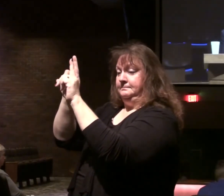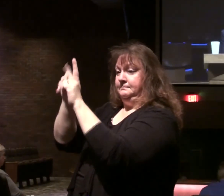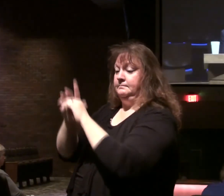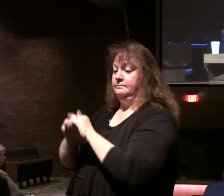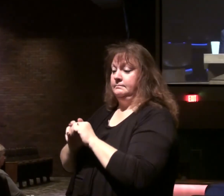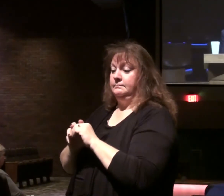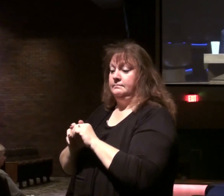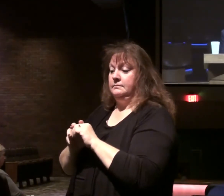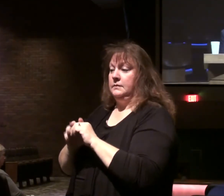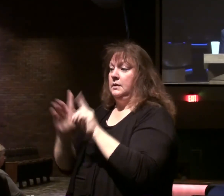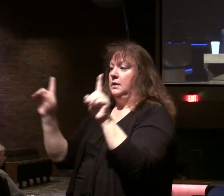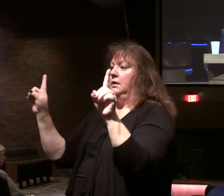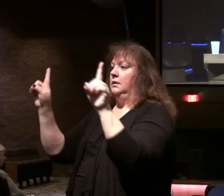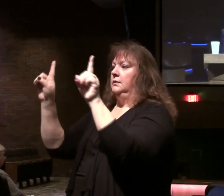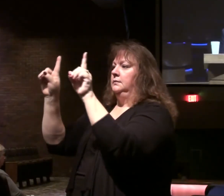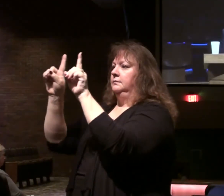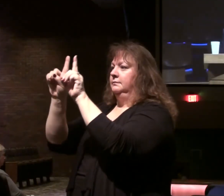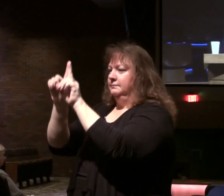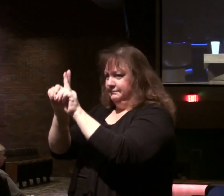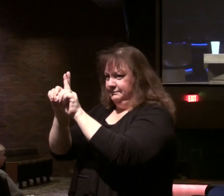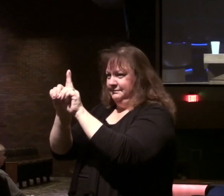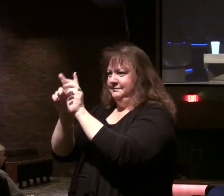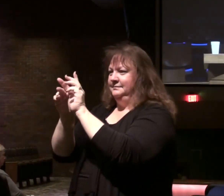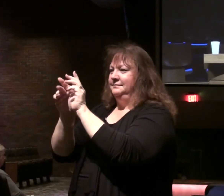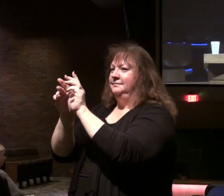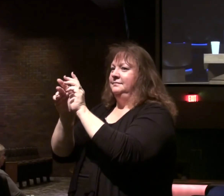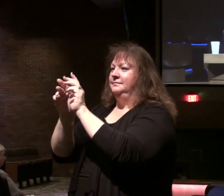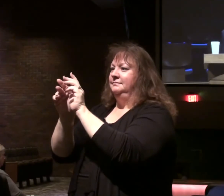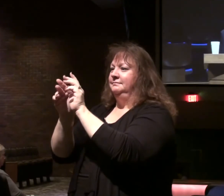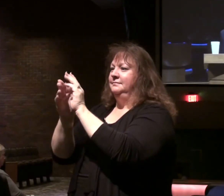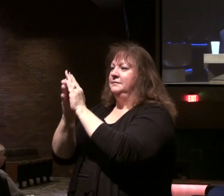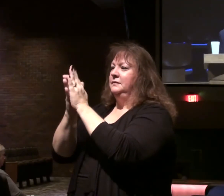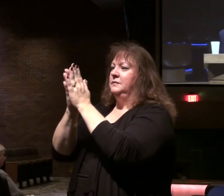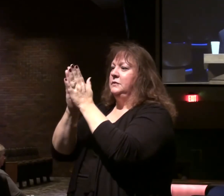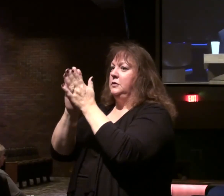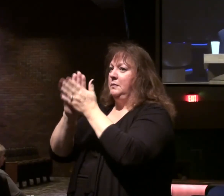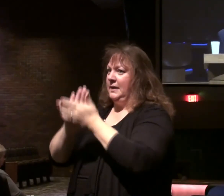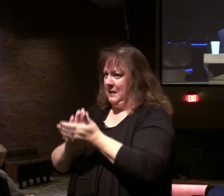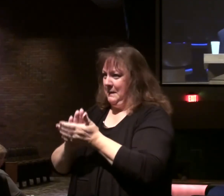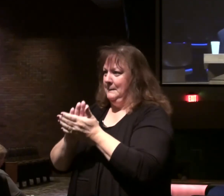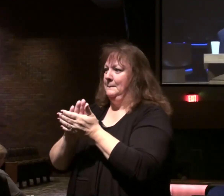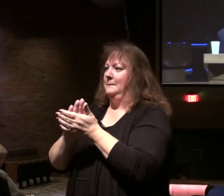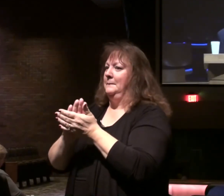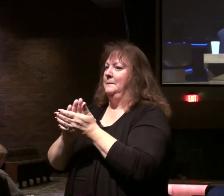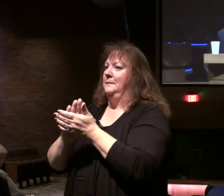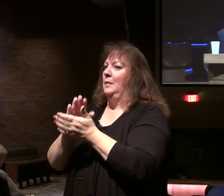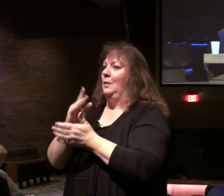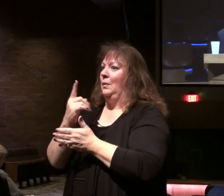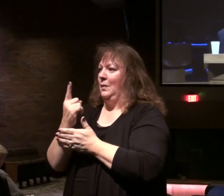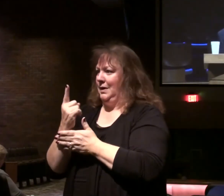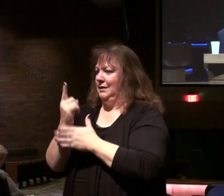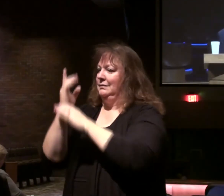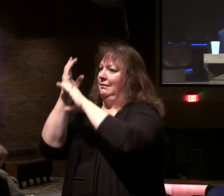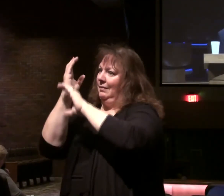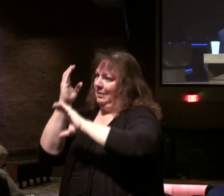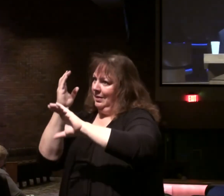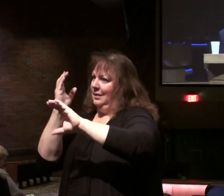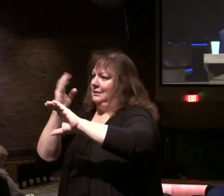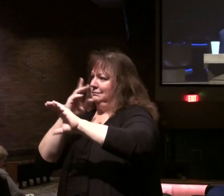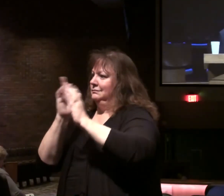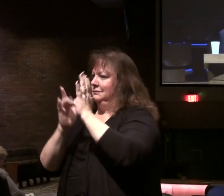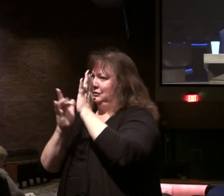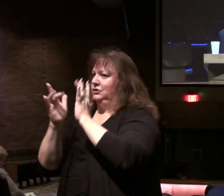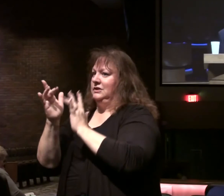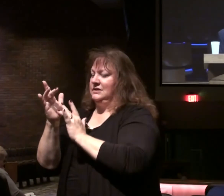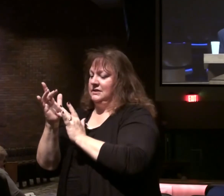They'll be merged together in the serb. The branch. And you'll know. You have here.